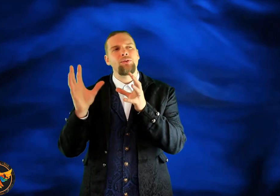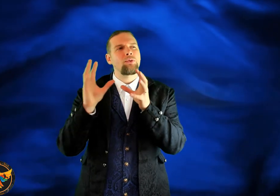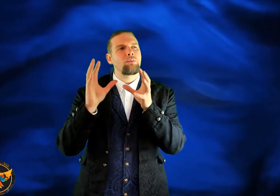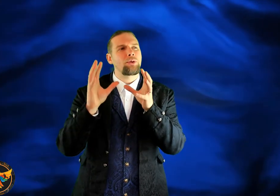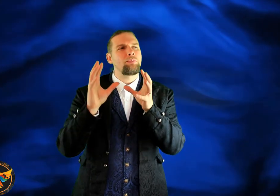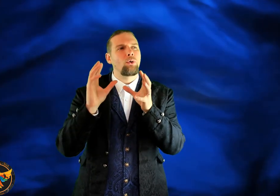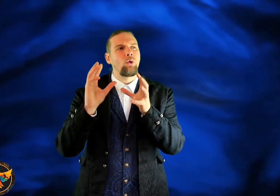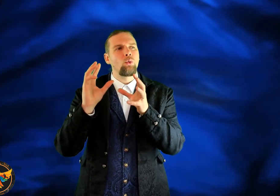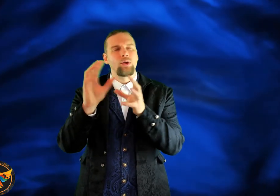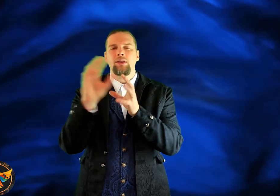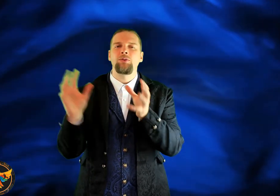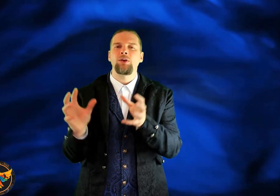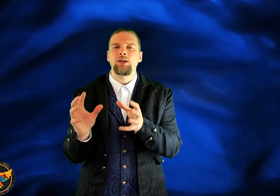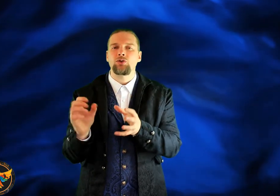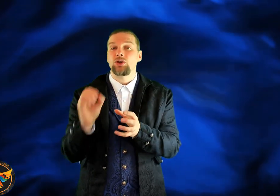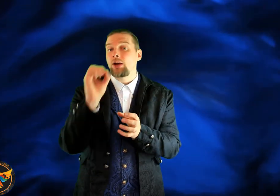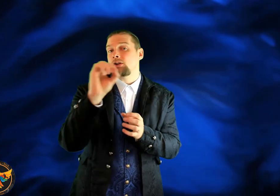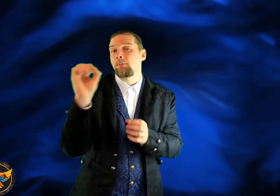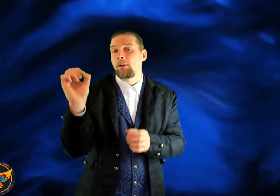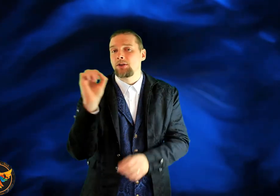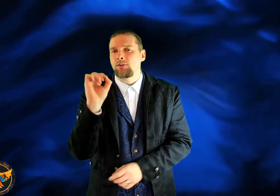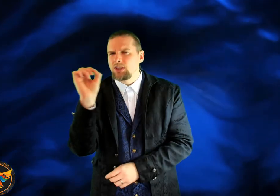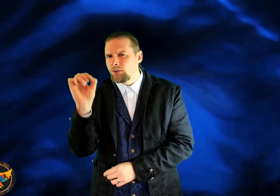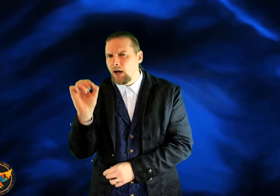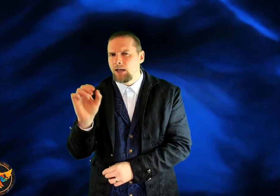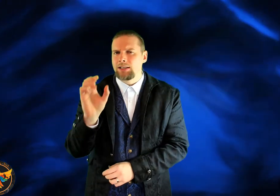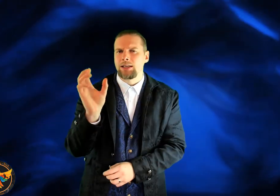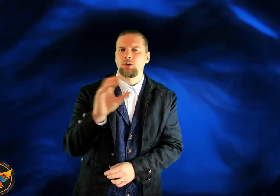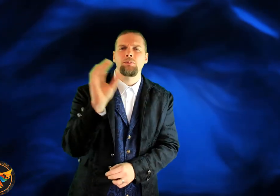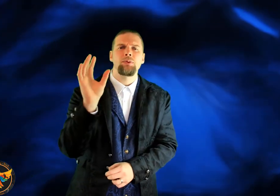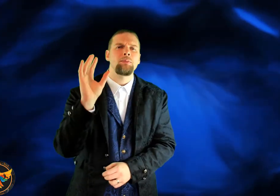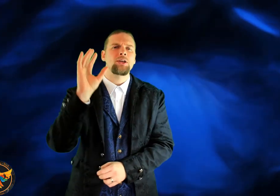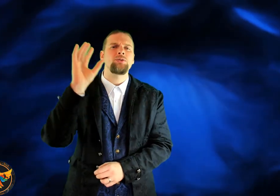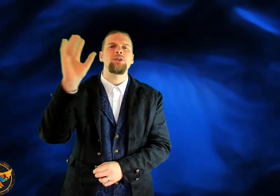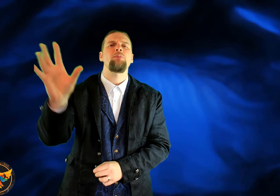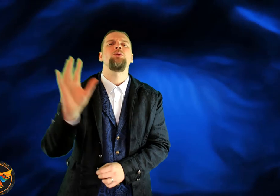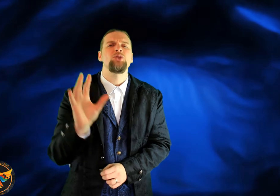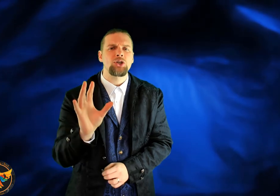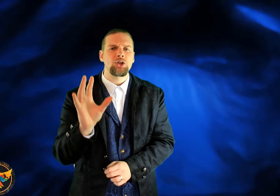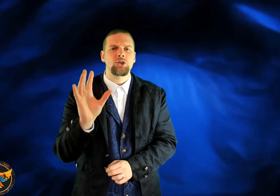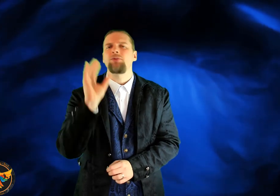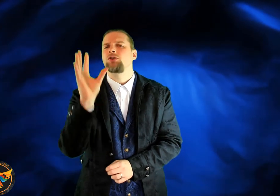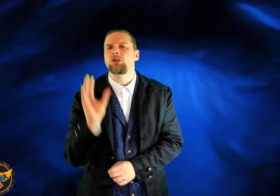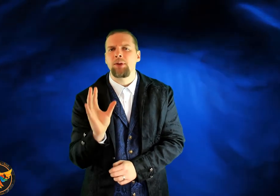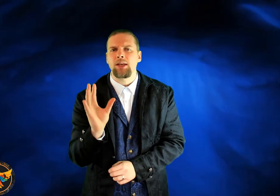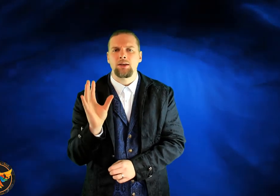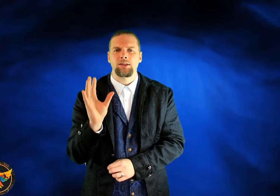different people within different industries. I used to compare myself to different artists. I used to compare myself to different musicians, different speakers.